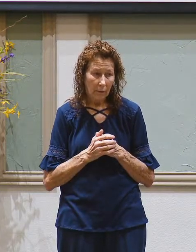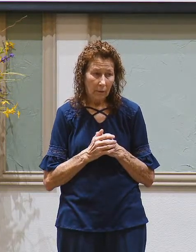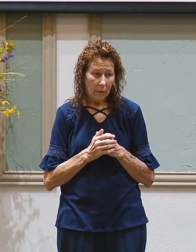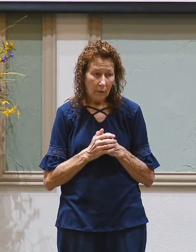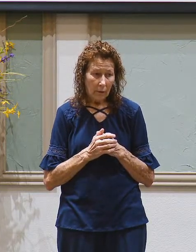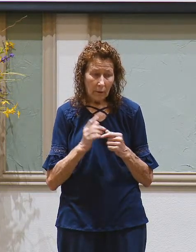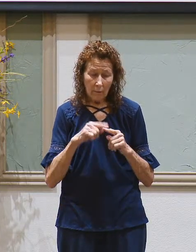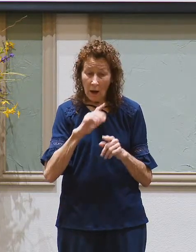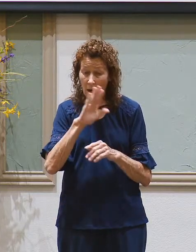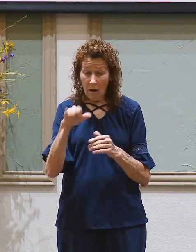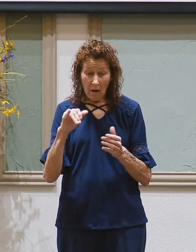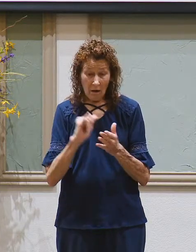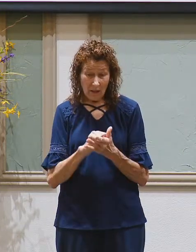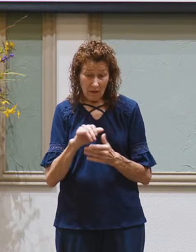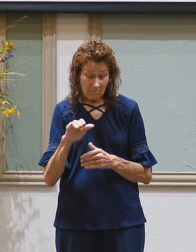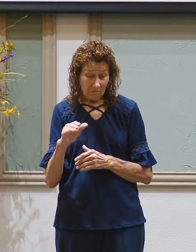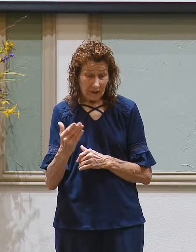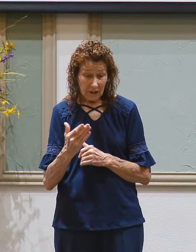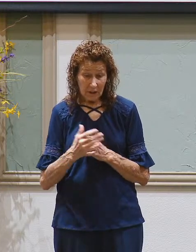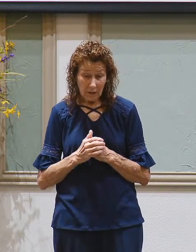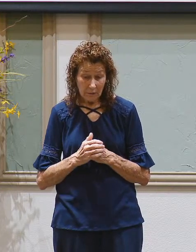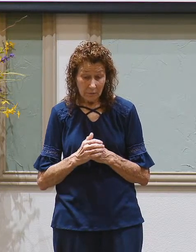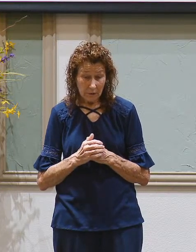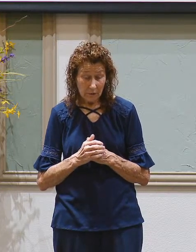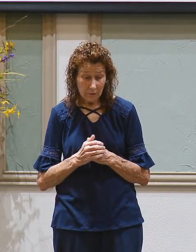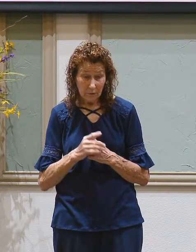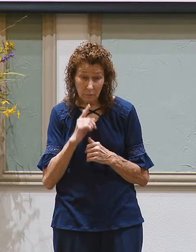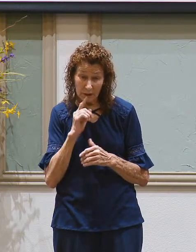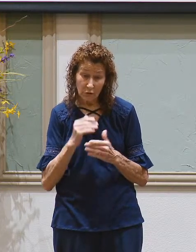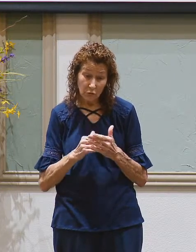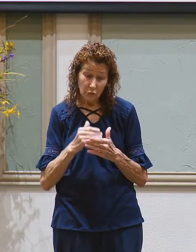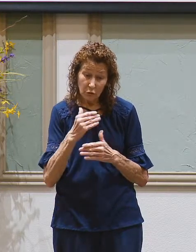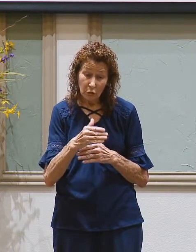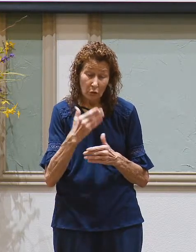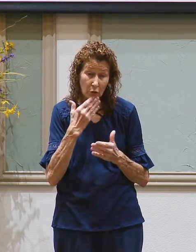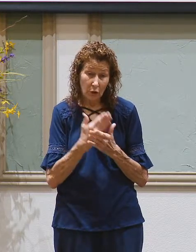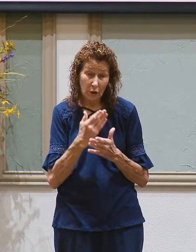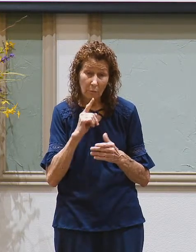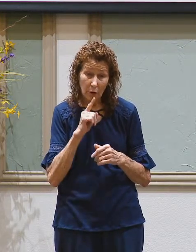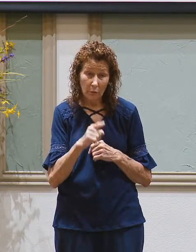But all of it just seems too good to be true.